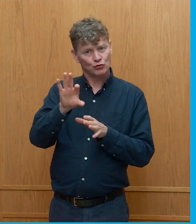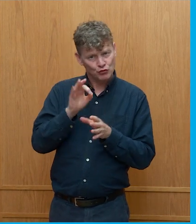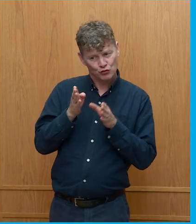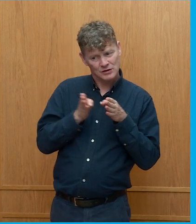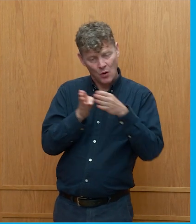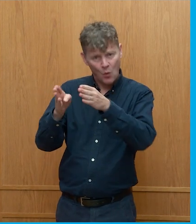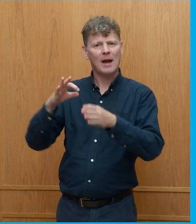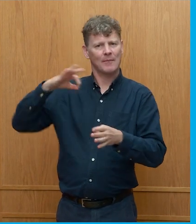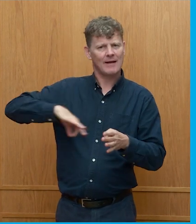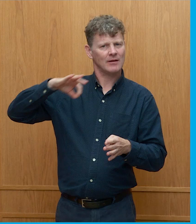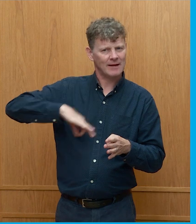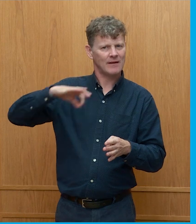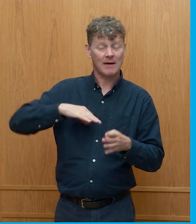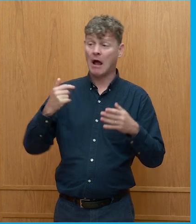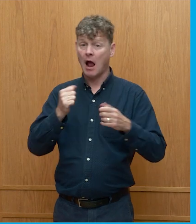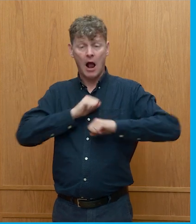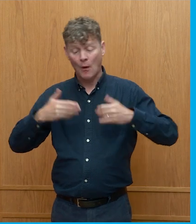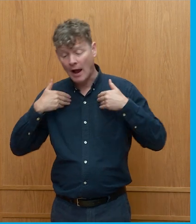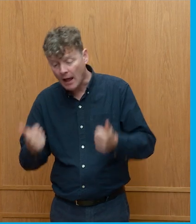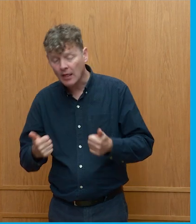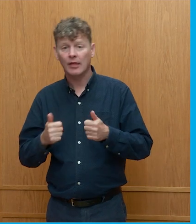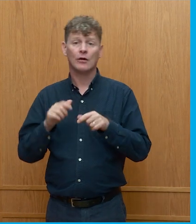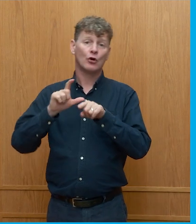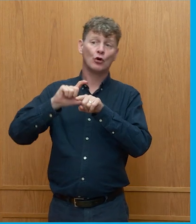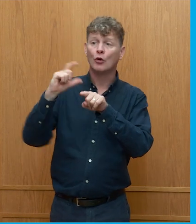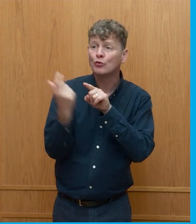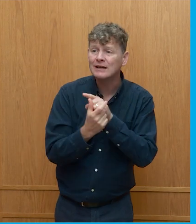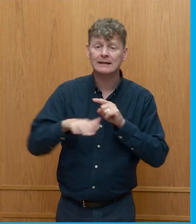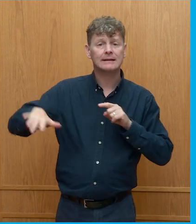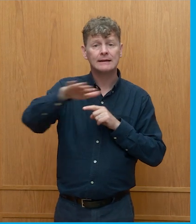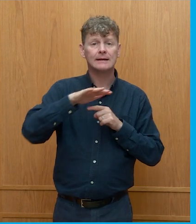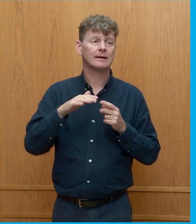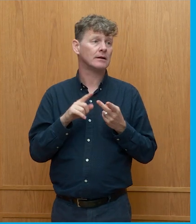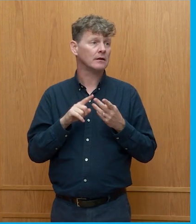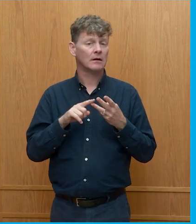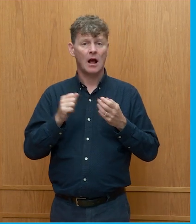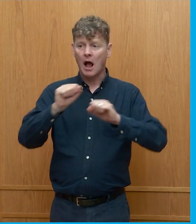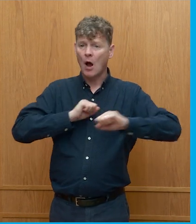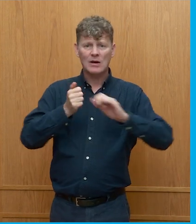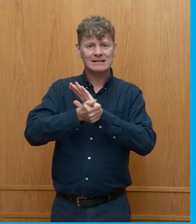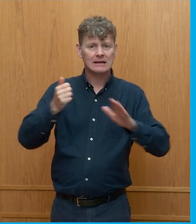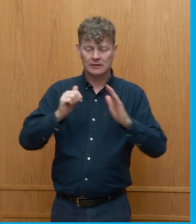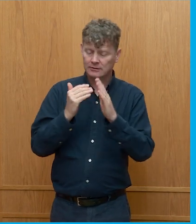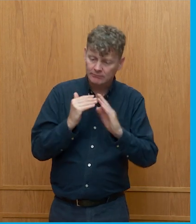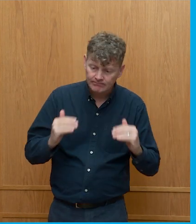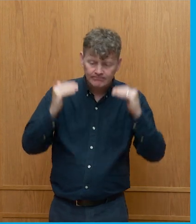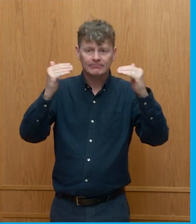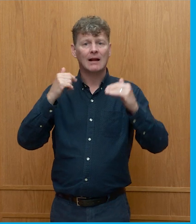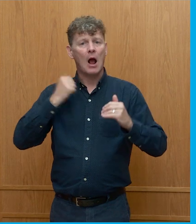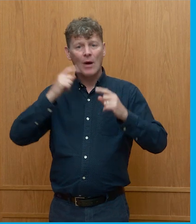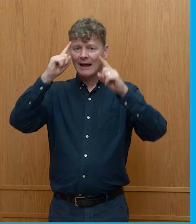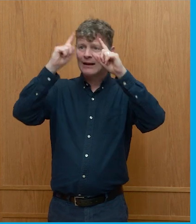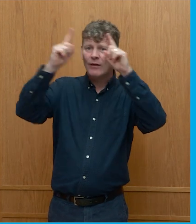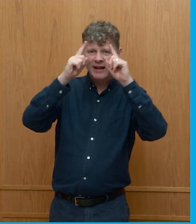humans in terms of our health, in terms of our communities, in terms of our skills, our innovation. You know, a lot of the